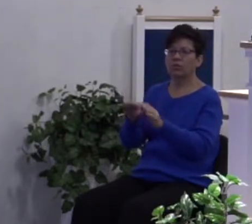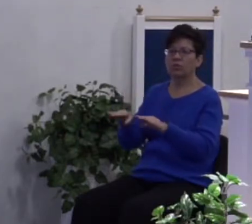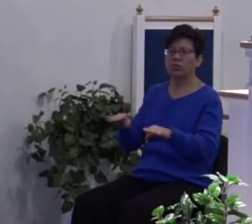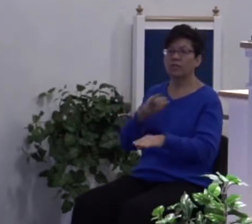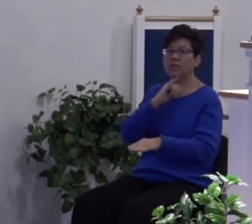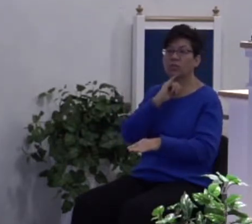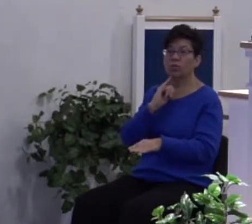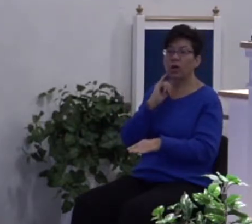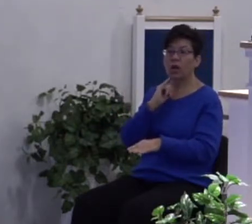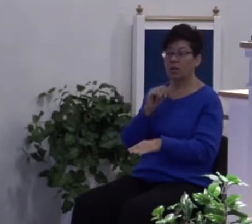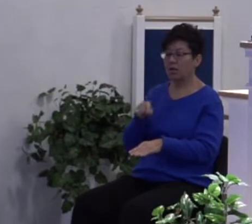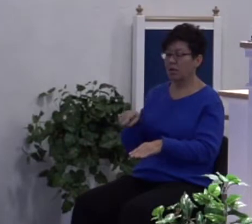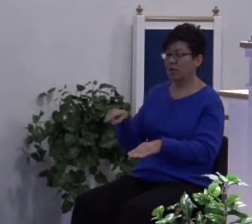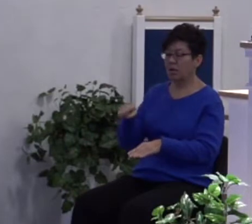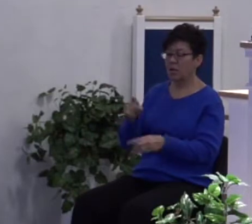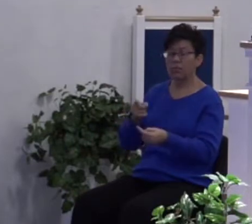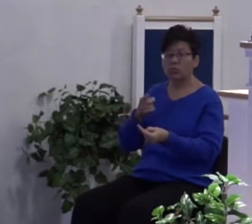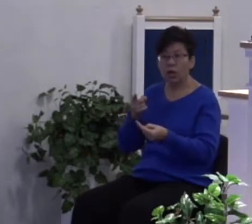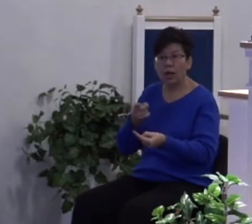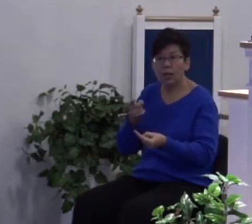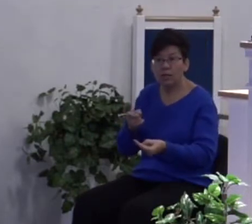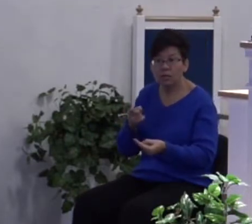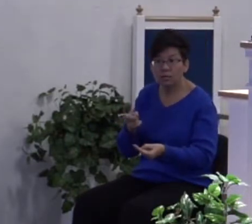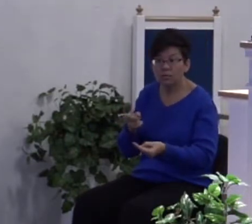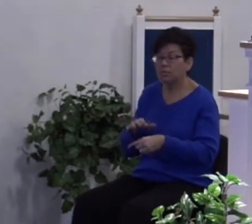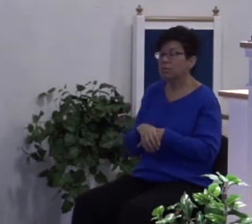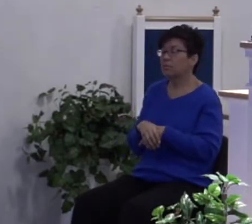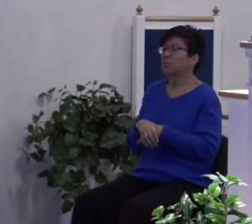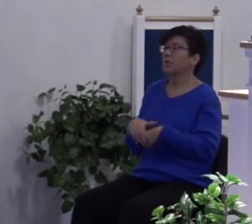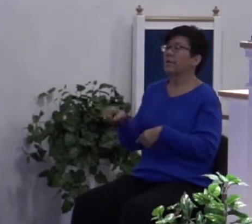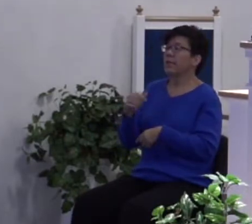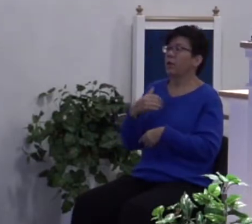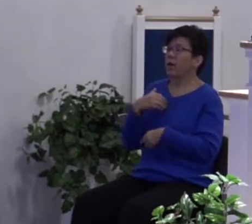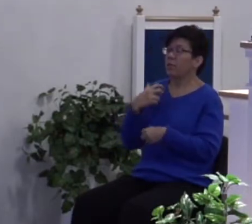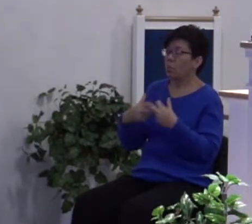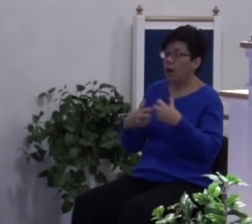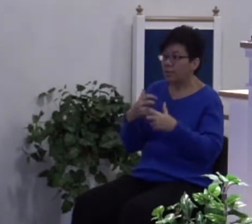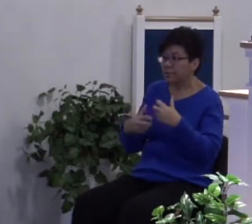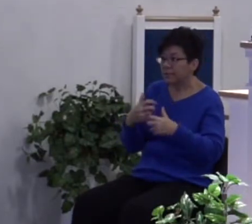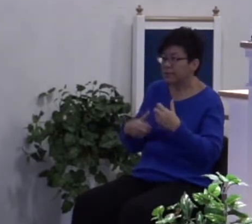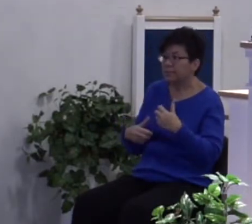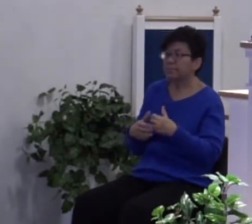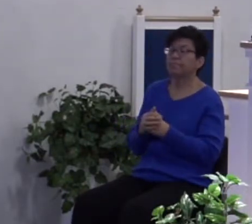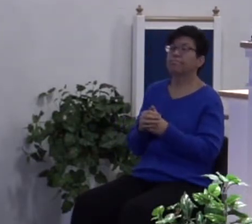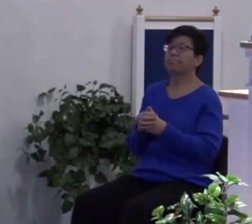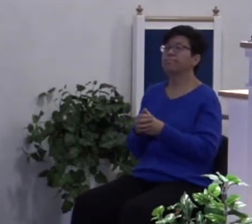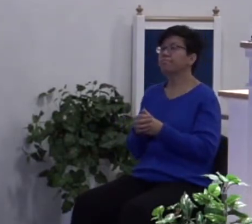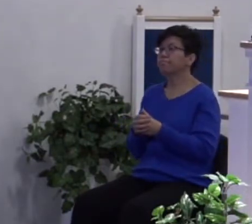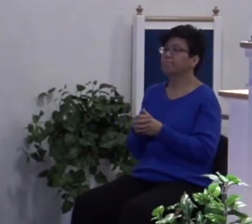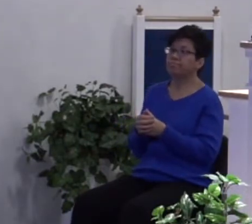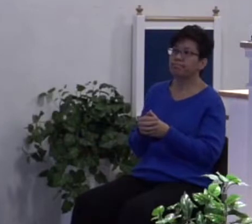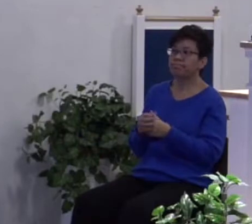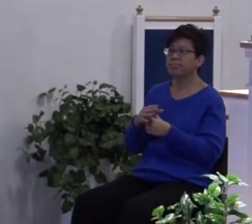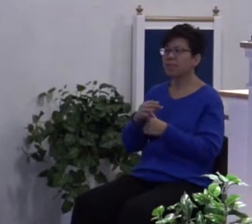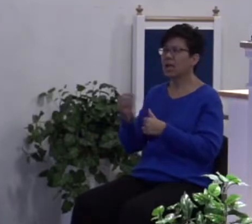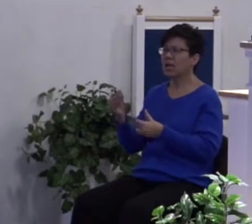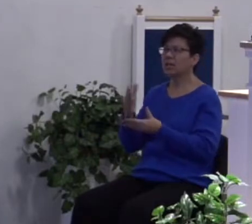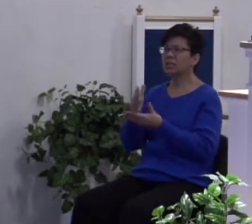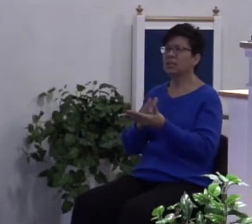They were struggling. They were having problems. And at some point, it seemed